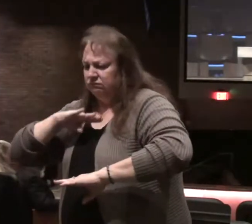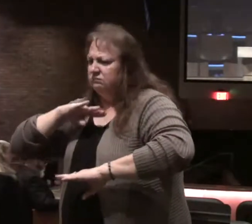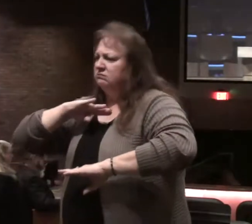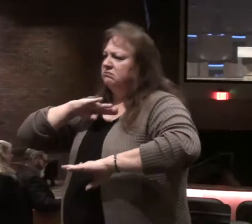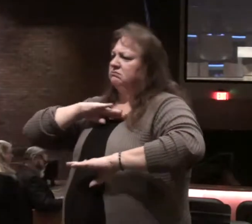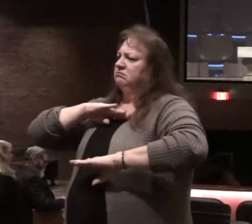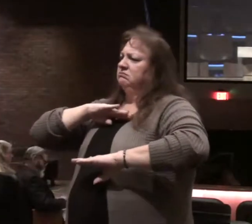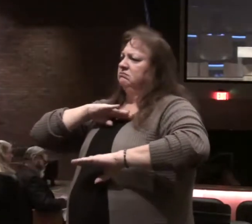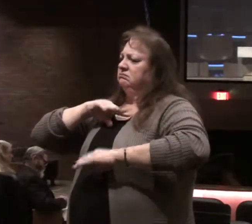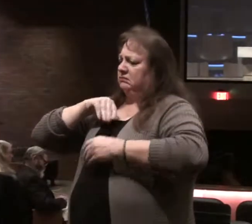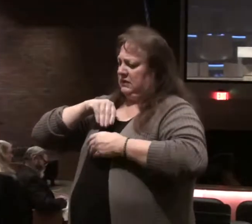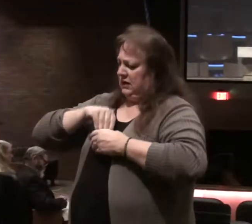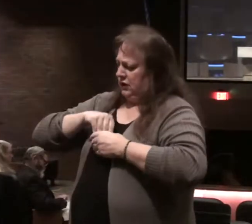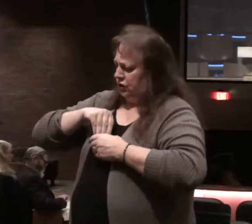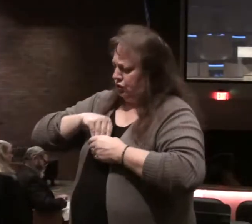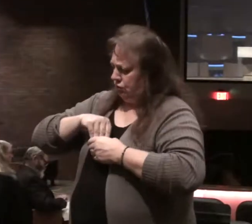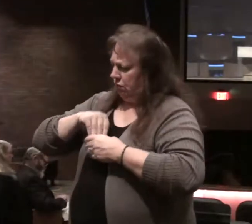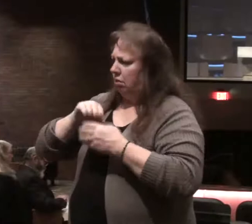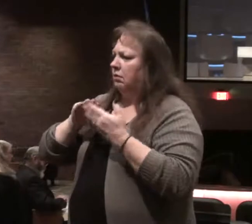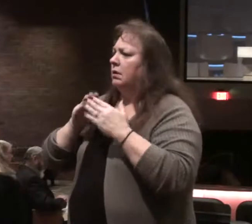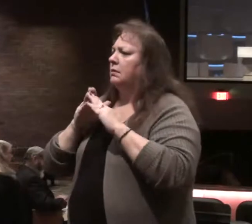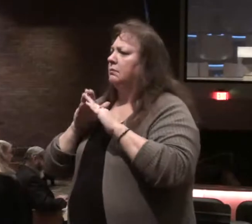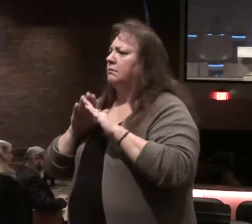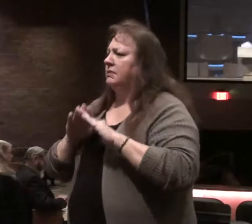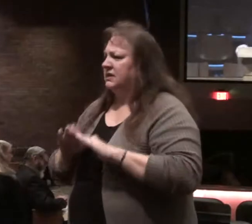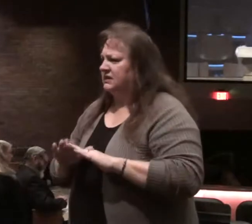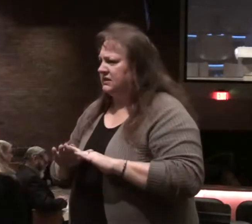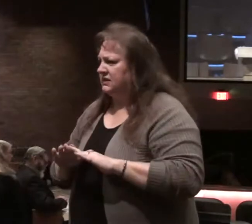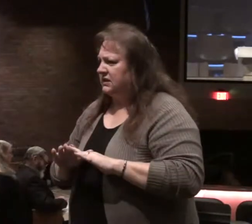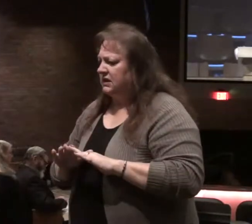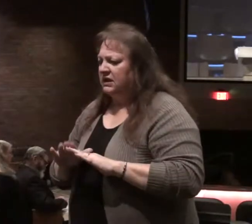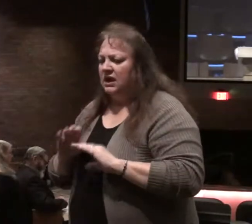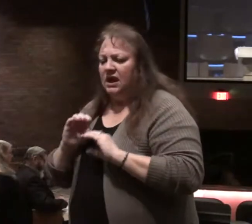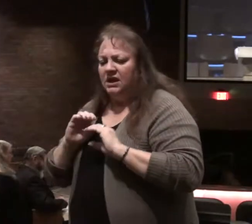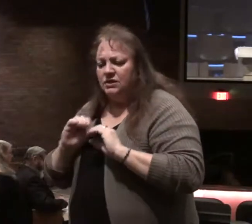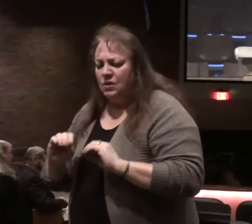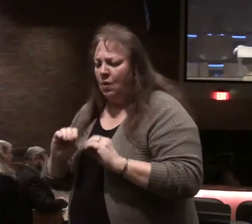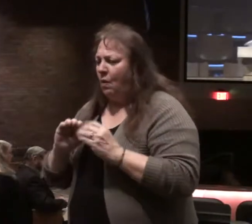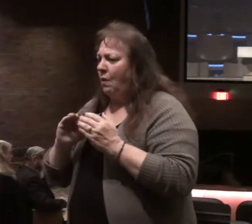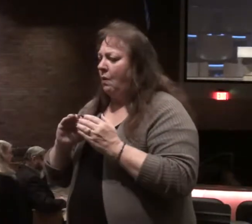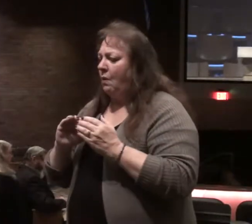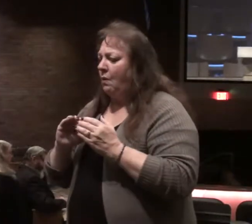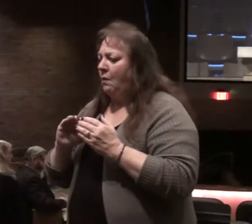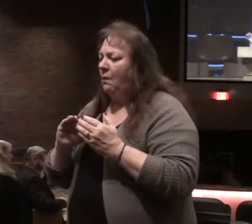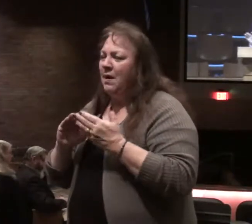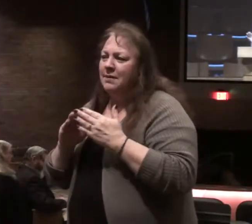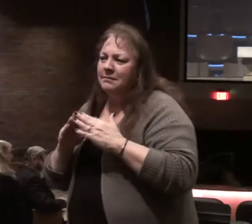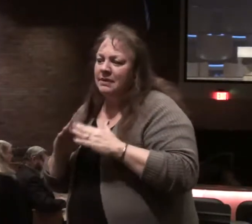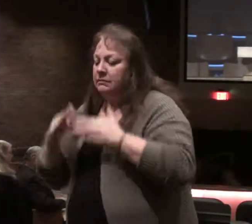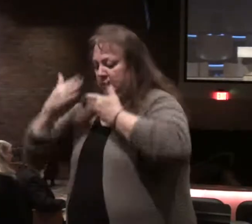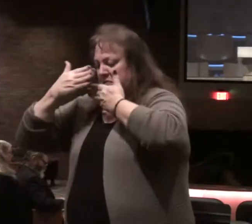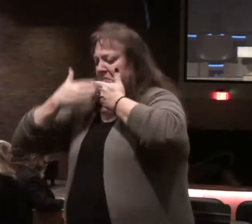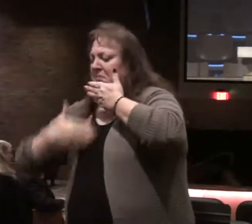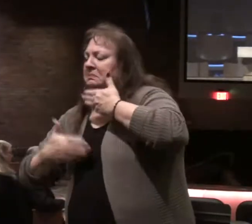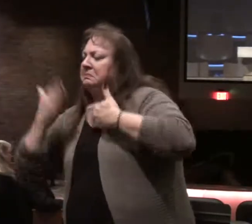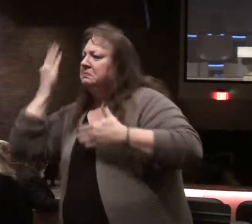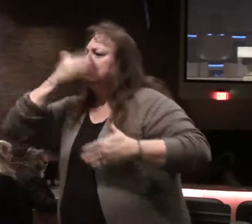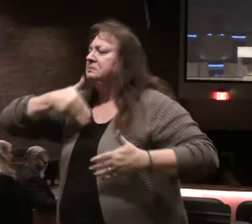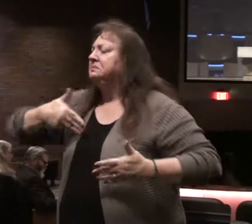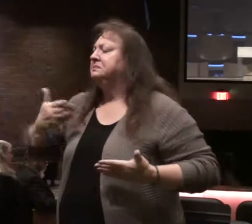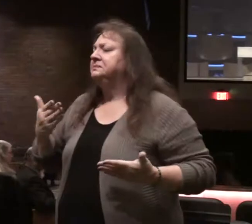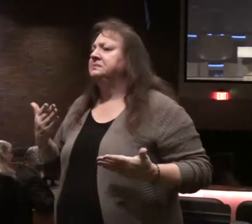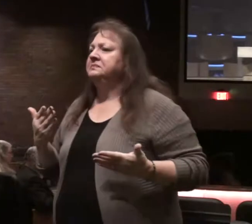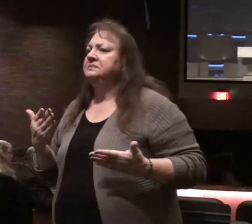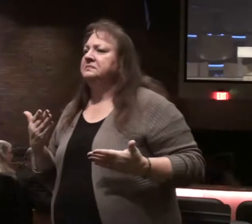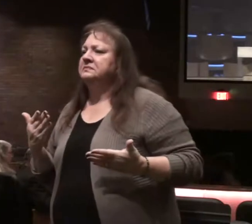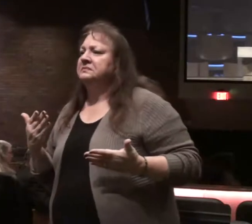and internal peace. Peace. There is no peace. There might be a veneer. There might be a